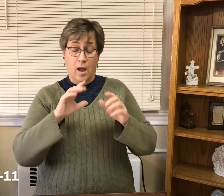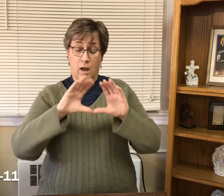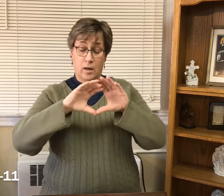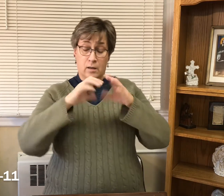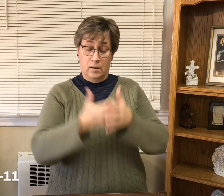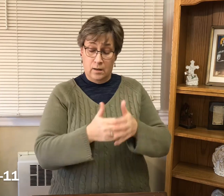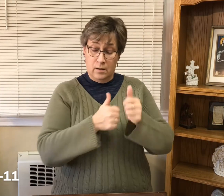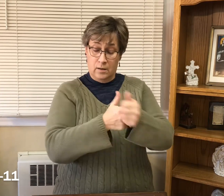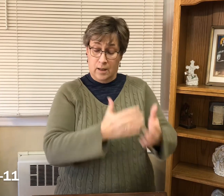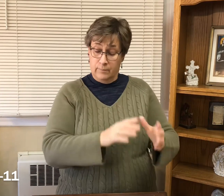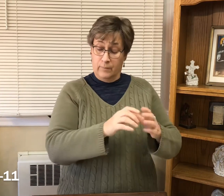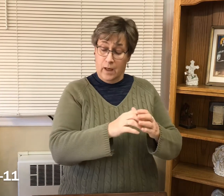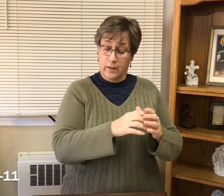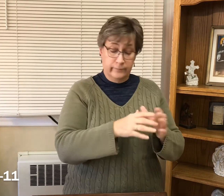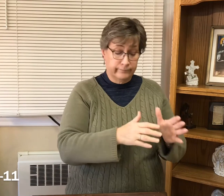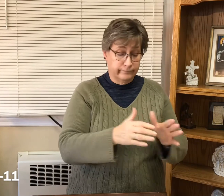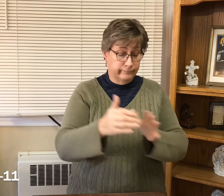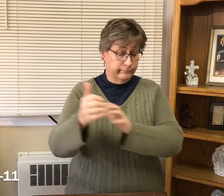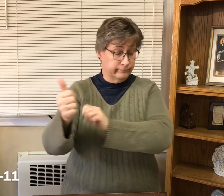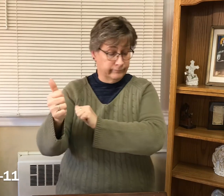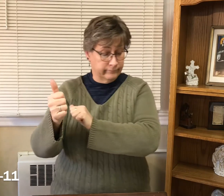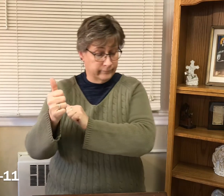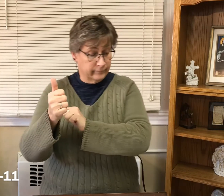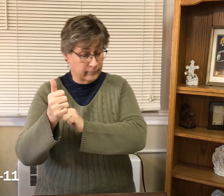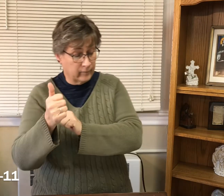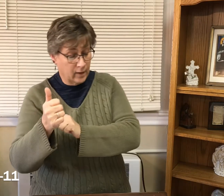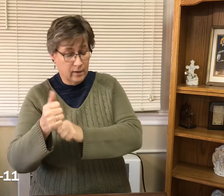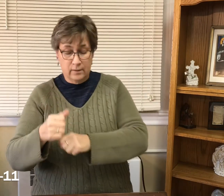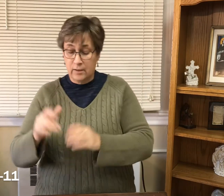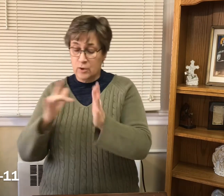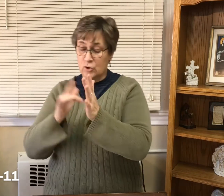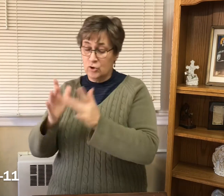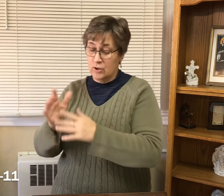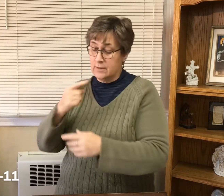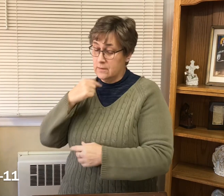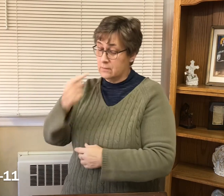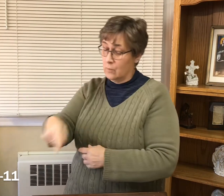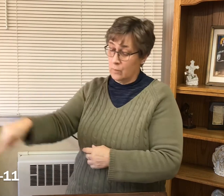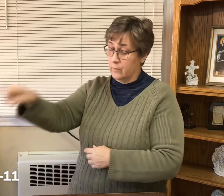As they were going off, Jesus began to speak to the crowds about John.